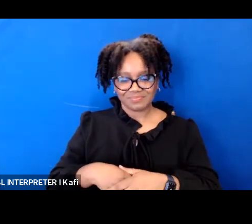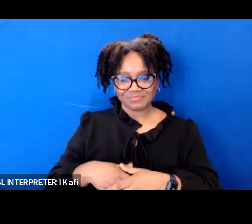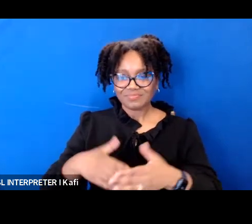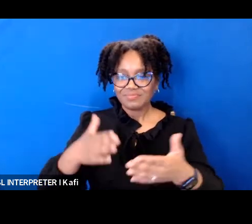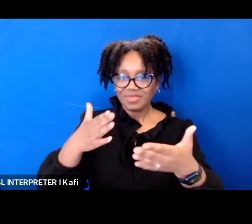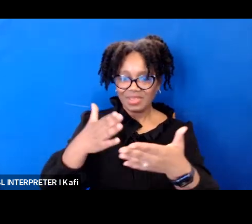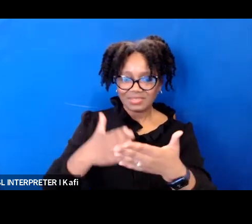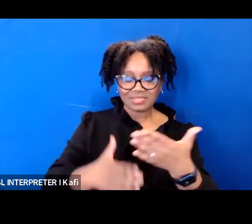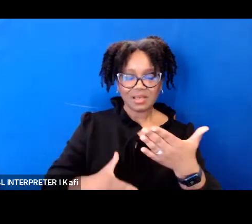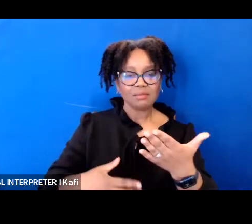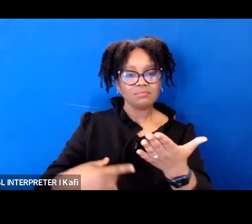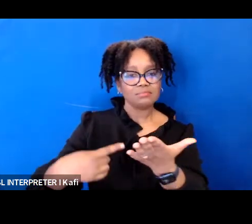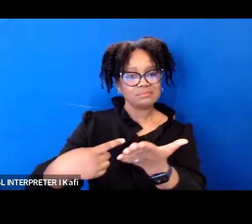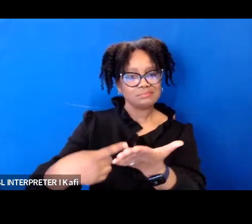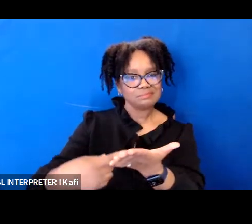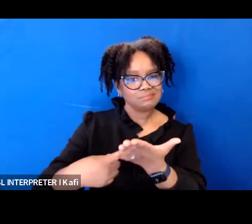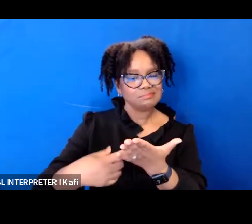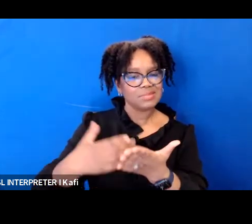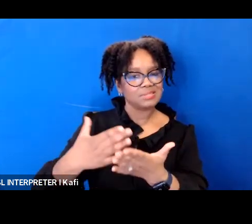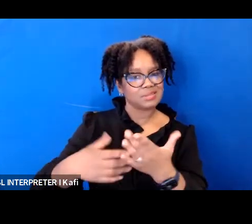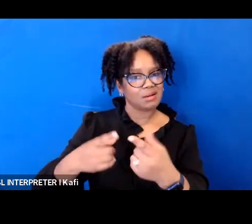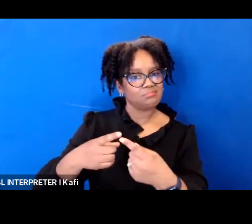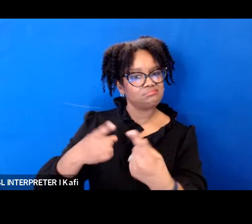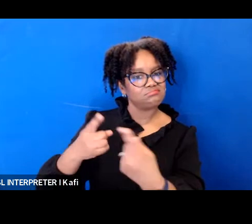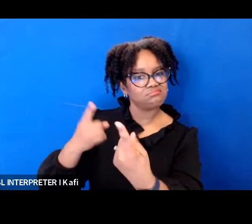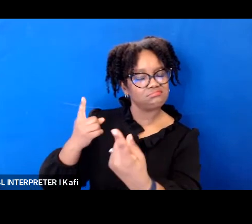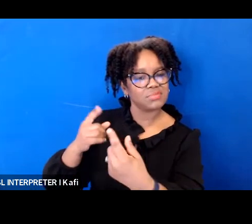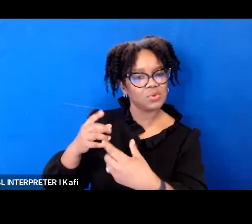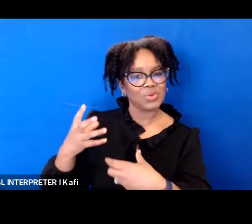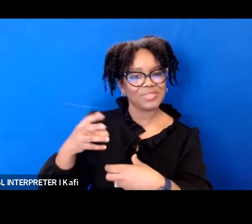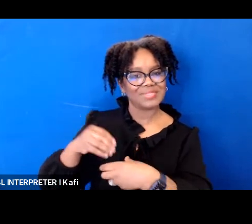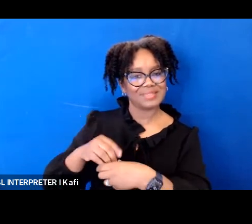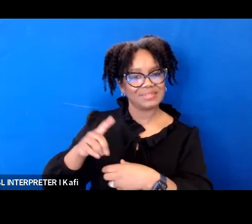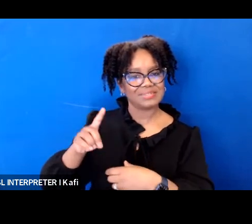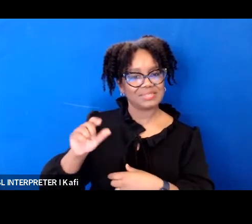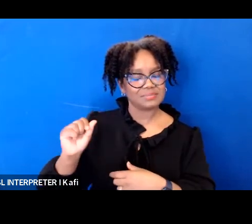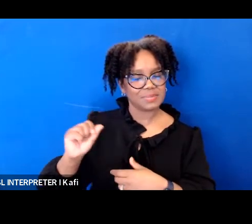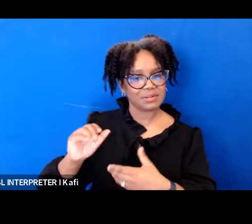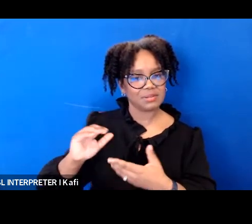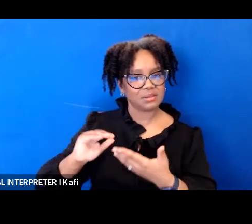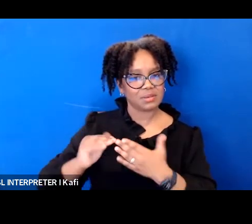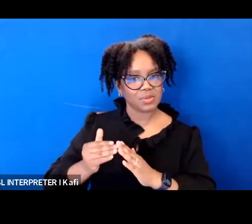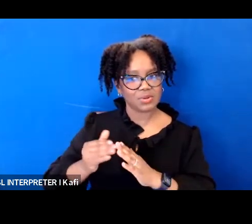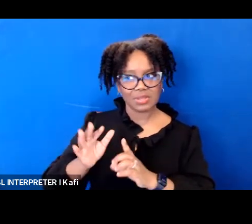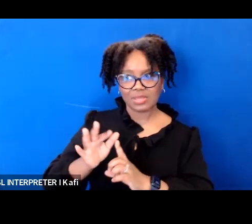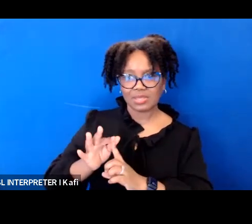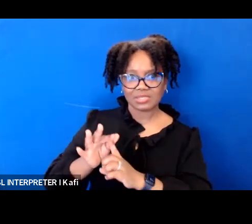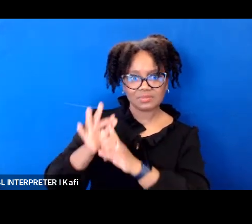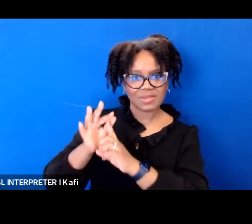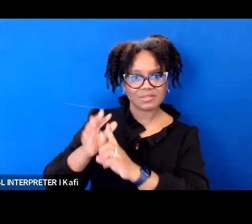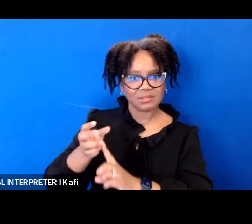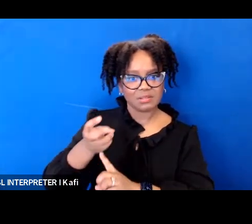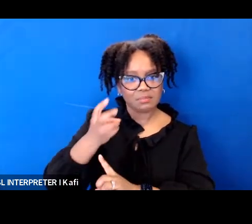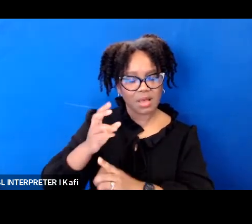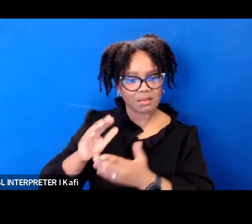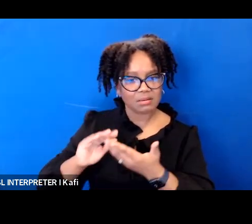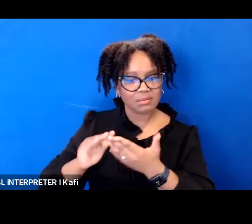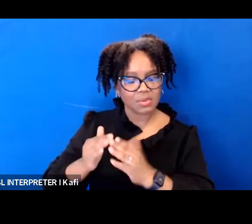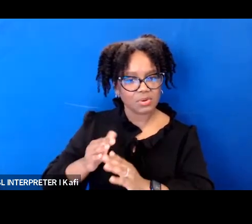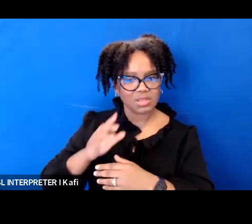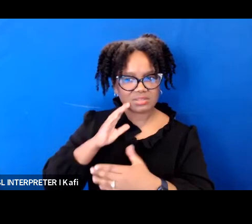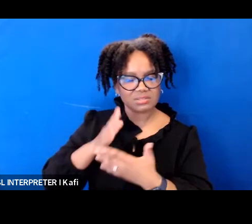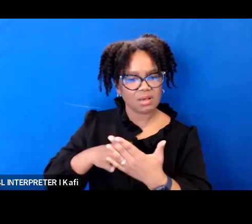controversy within the disability community especially the blind community of